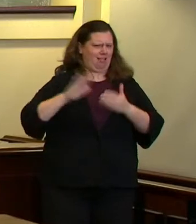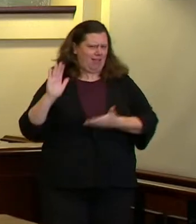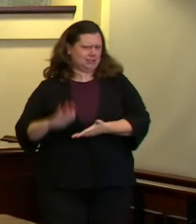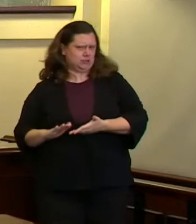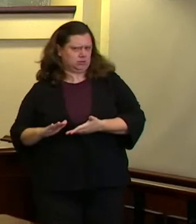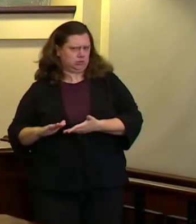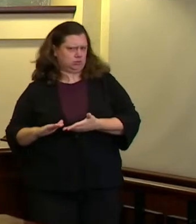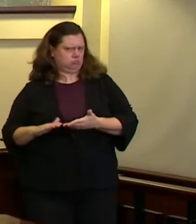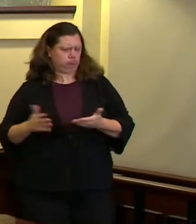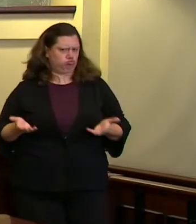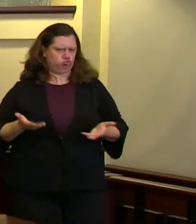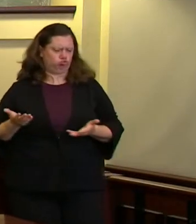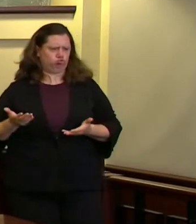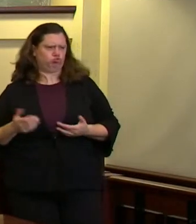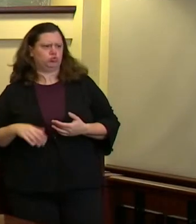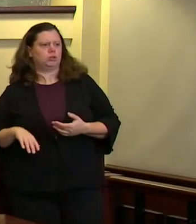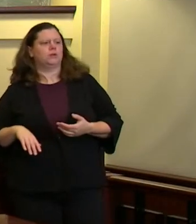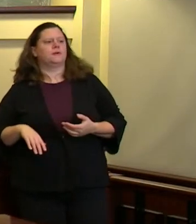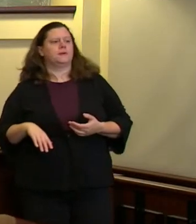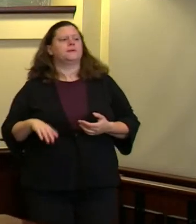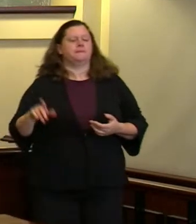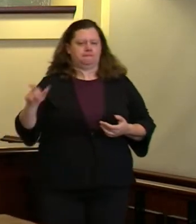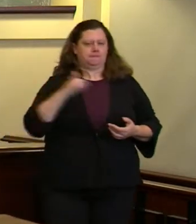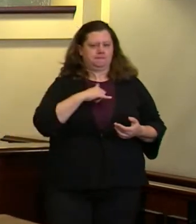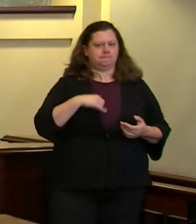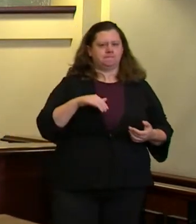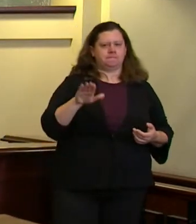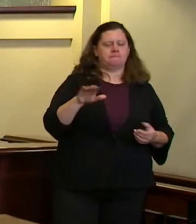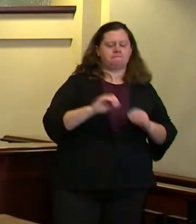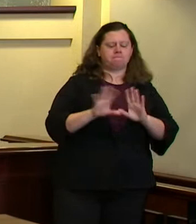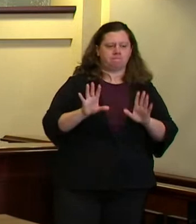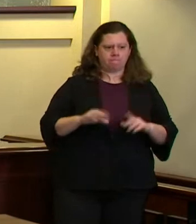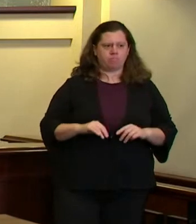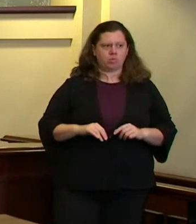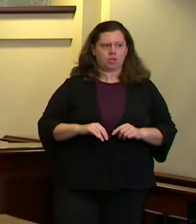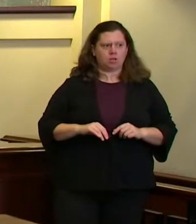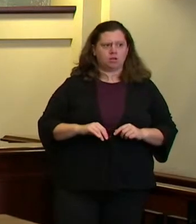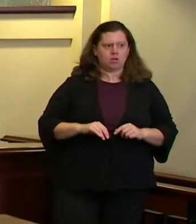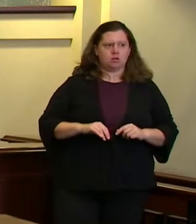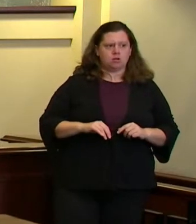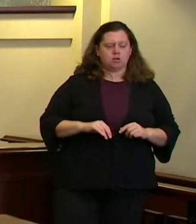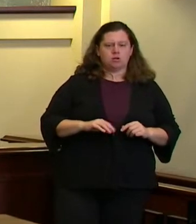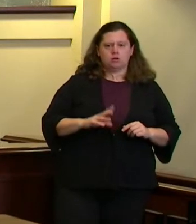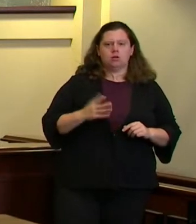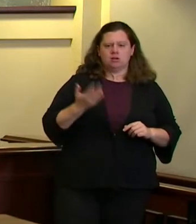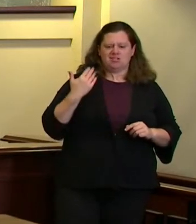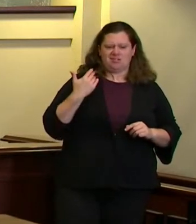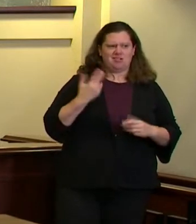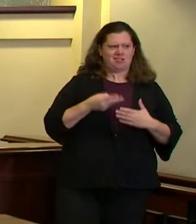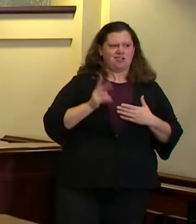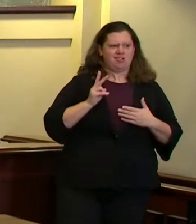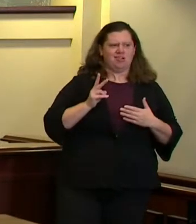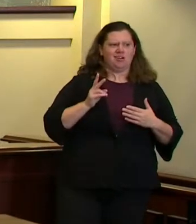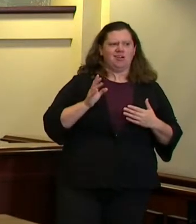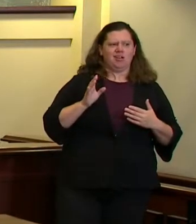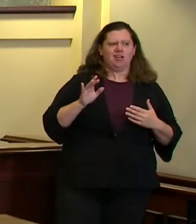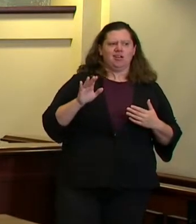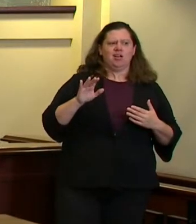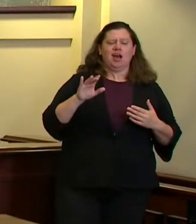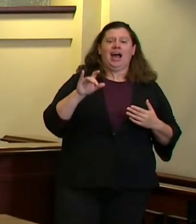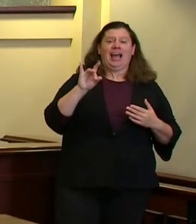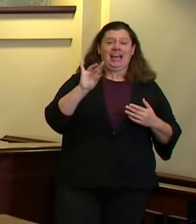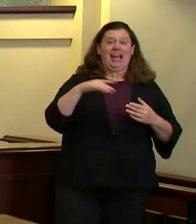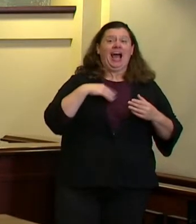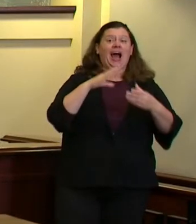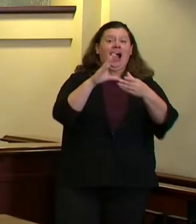what i said a few weeks ago um just as a reminder what is if we're talking about further budget